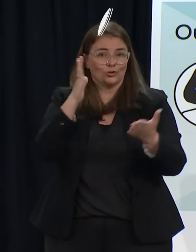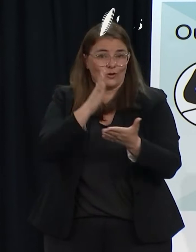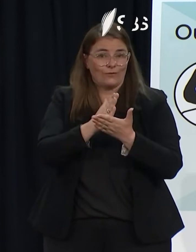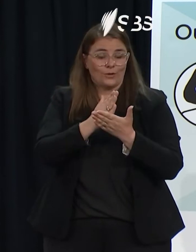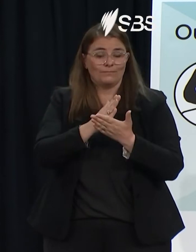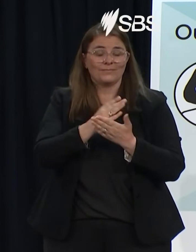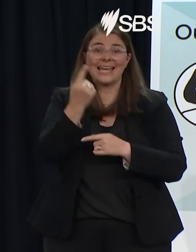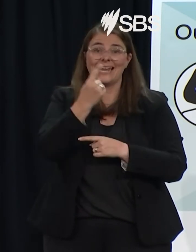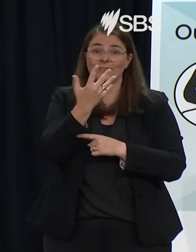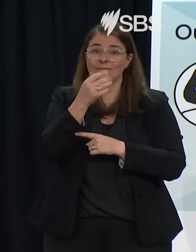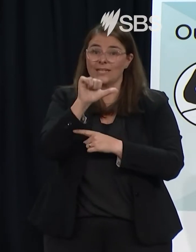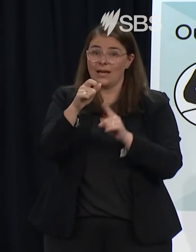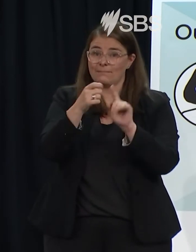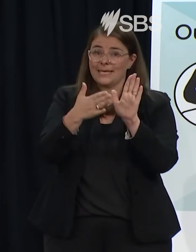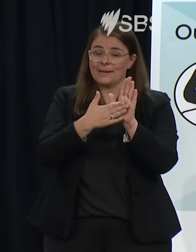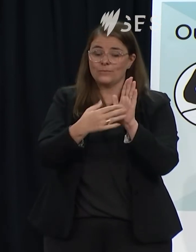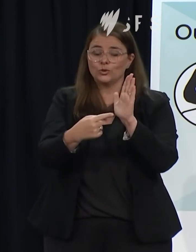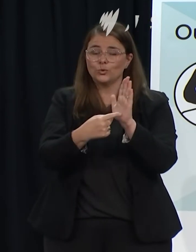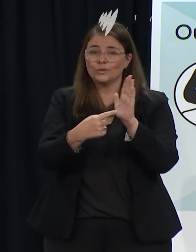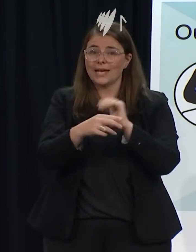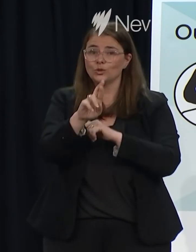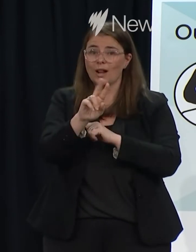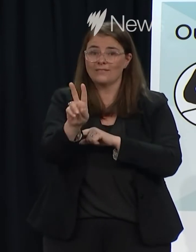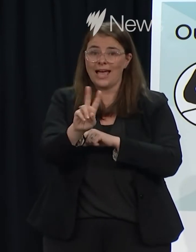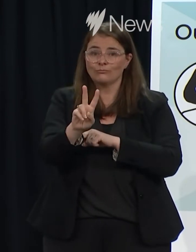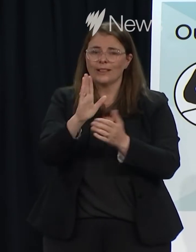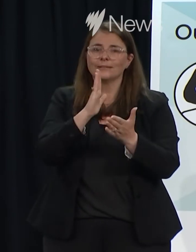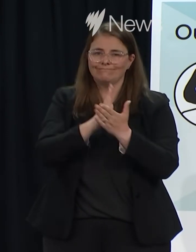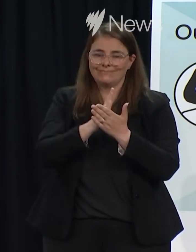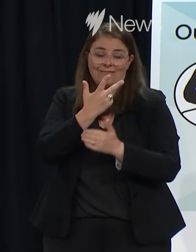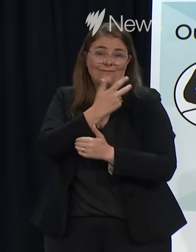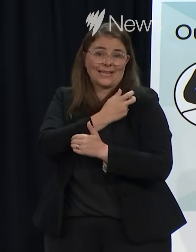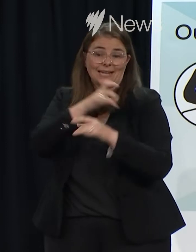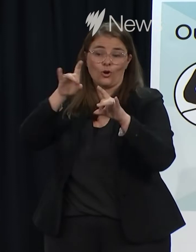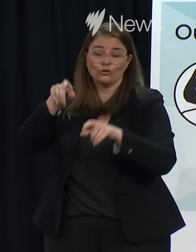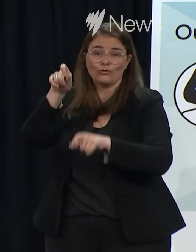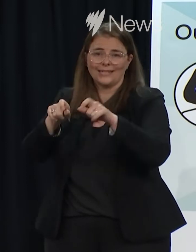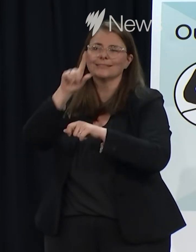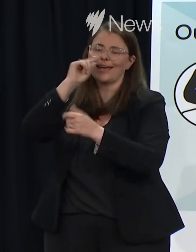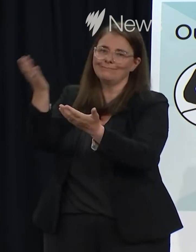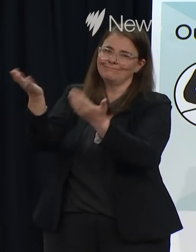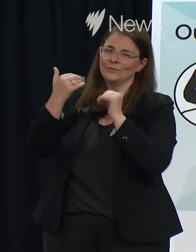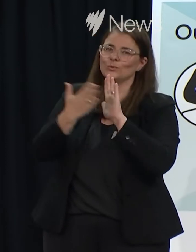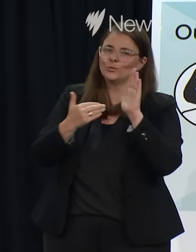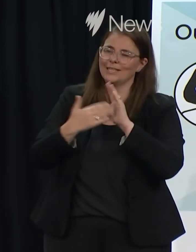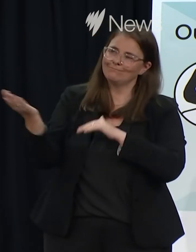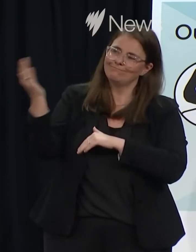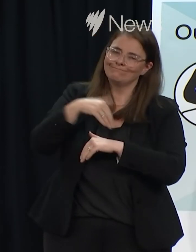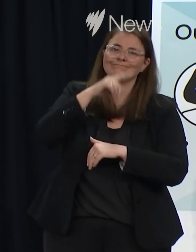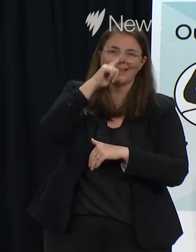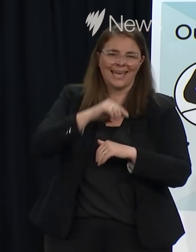From 11.59pm Tuesday 12 April, vaccinated Australians can travel to New Zealand.